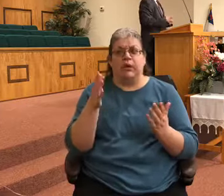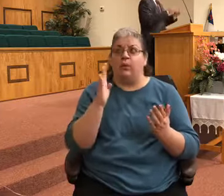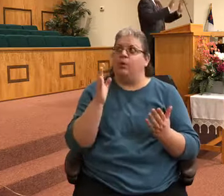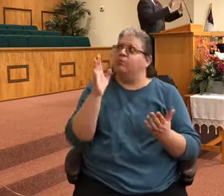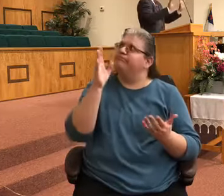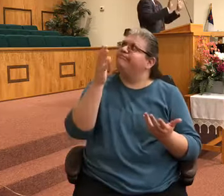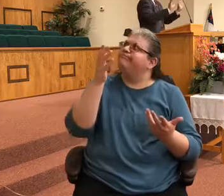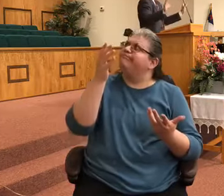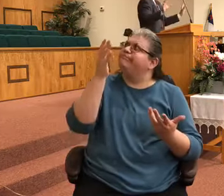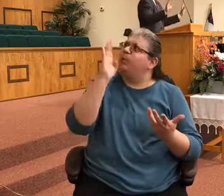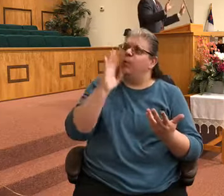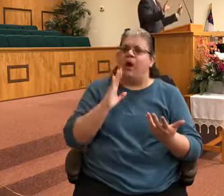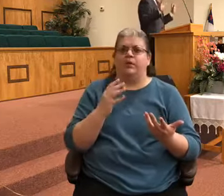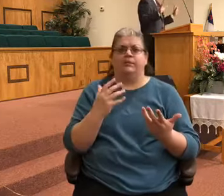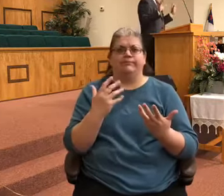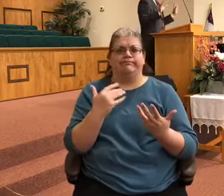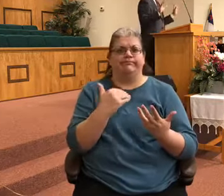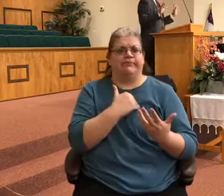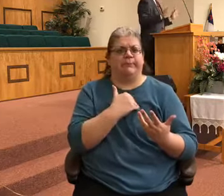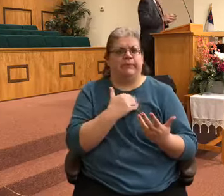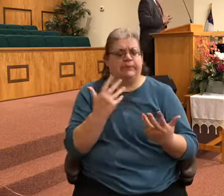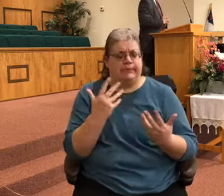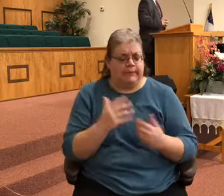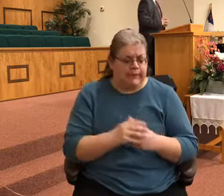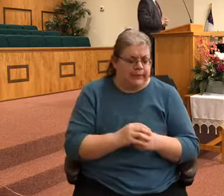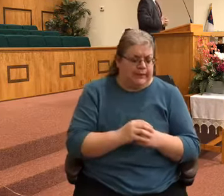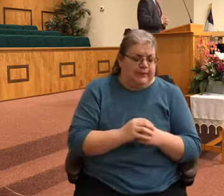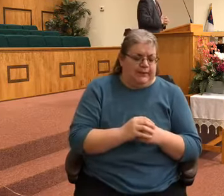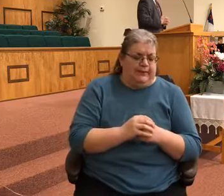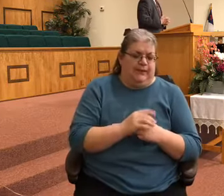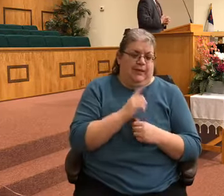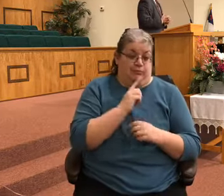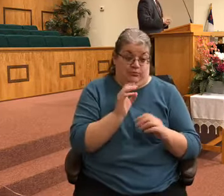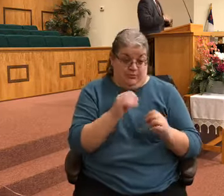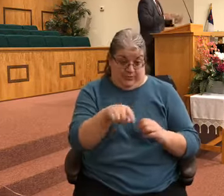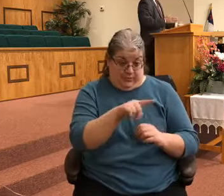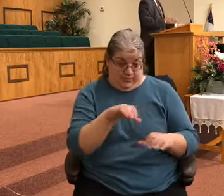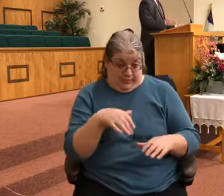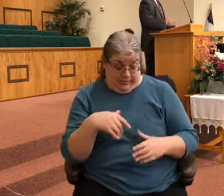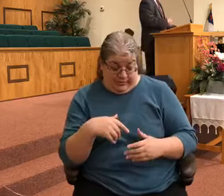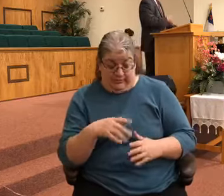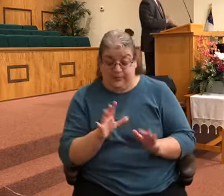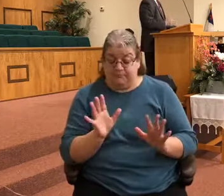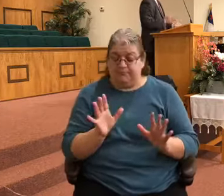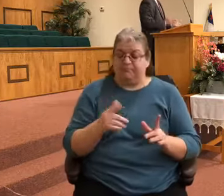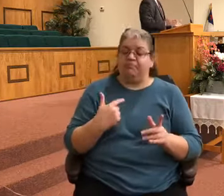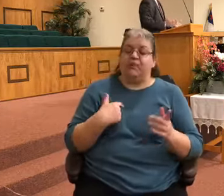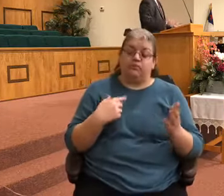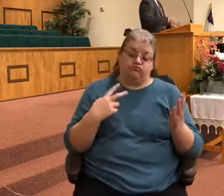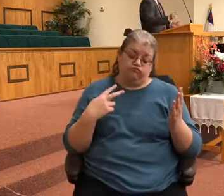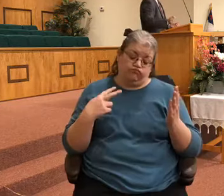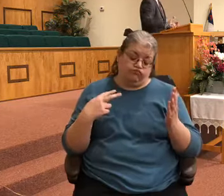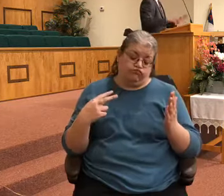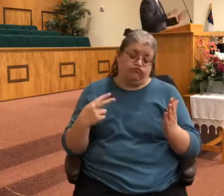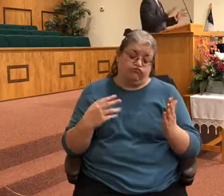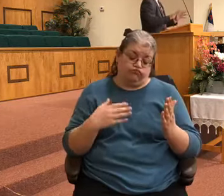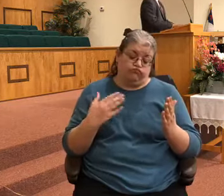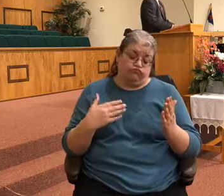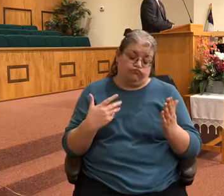I'm sure none of you have ever done this, but I had got to where I was reading my Bible, checking it off, and I was done